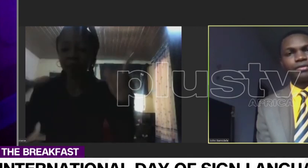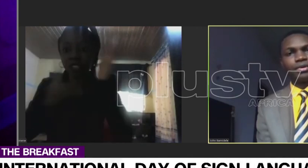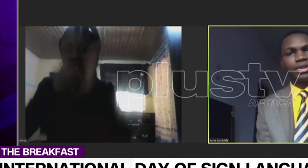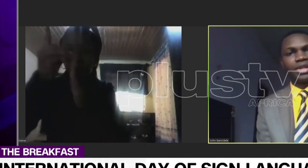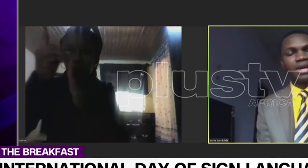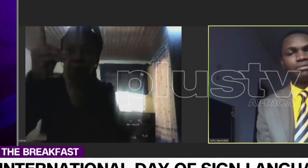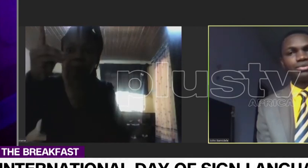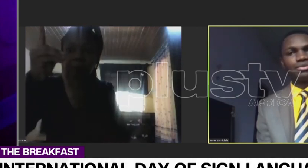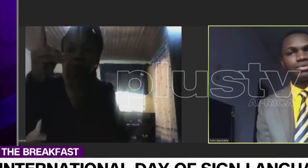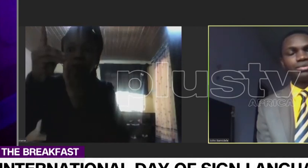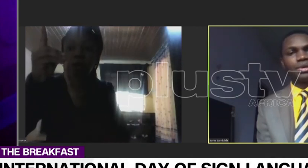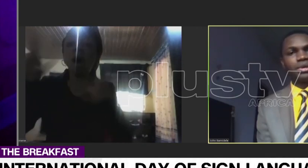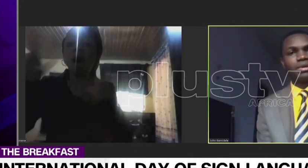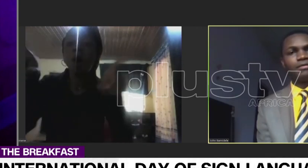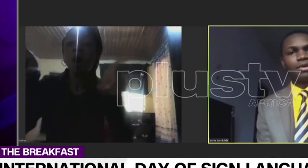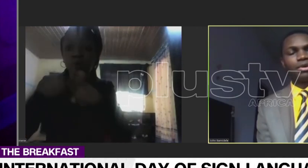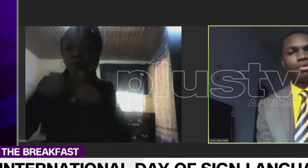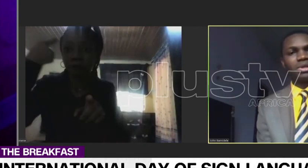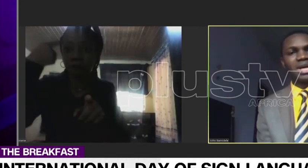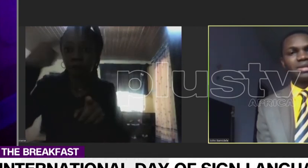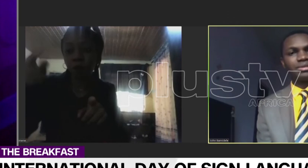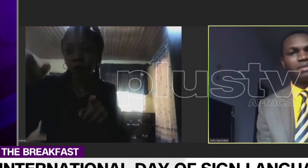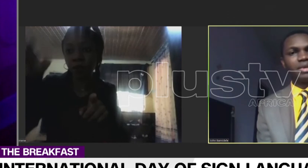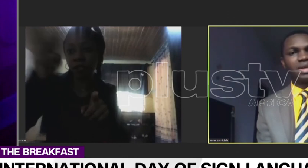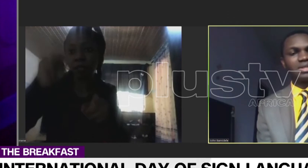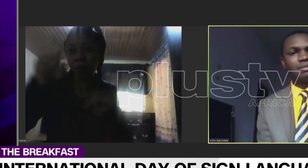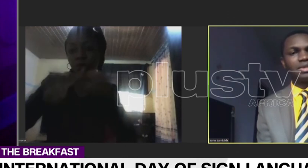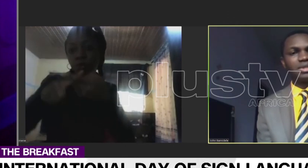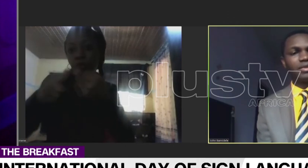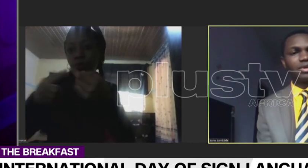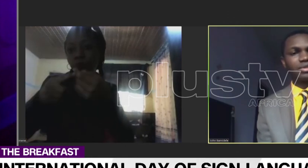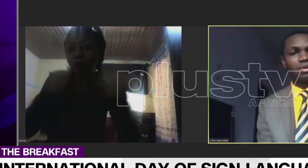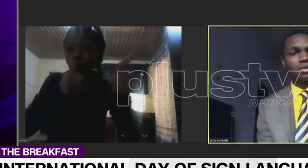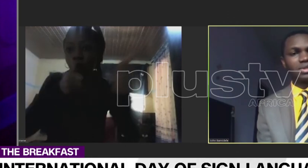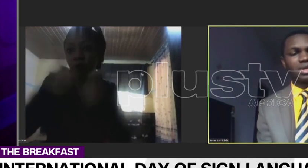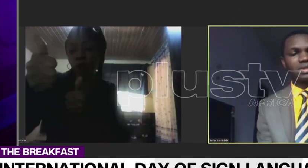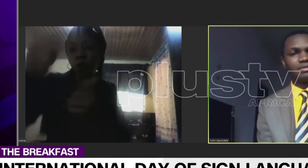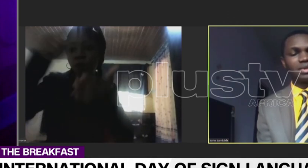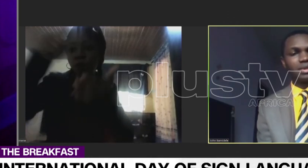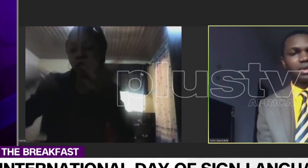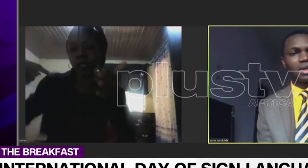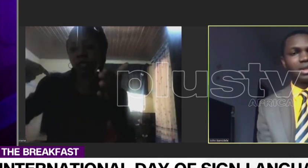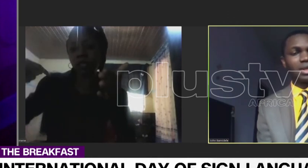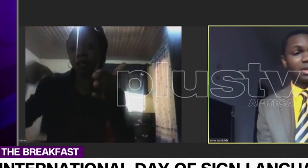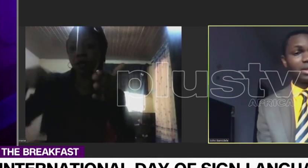them to follow what has already been established in the various laws that are there